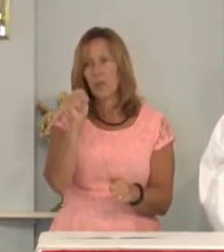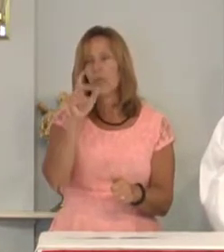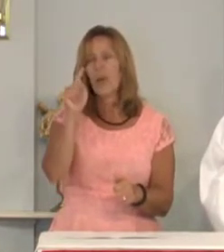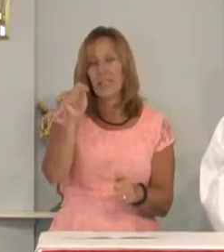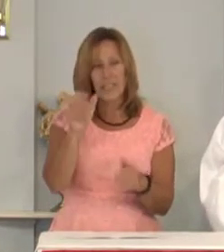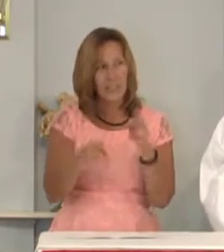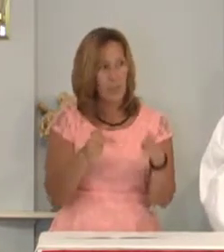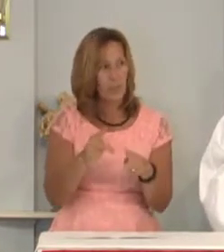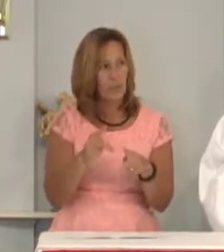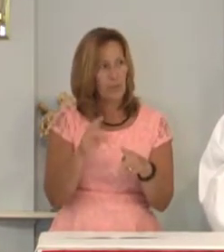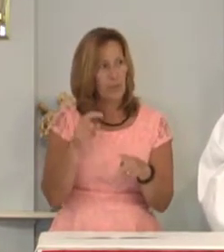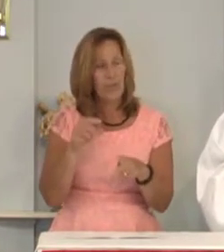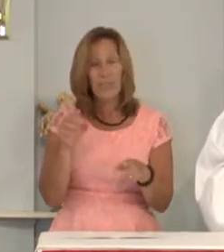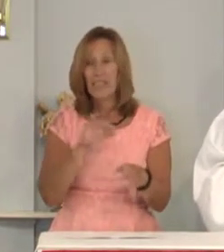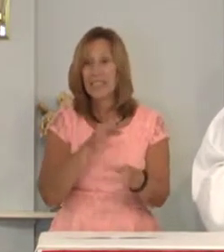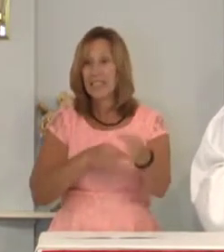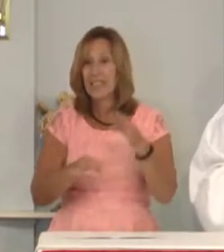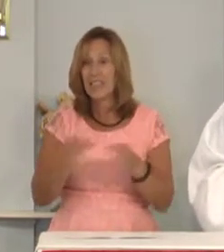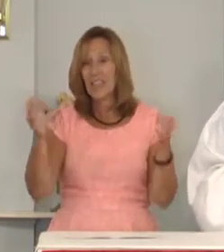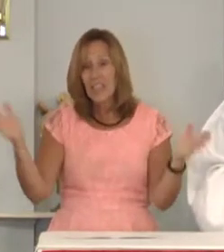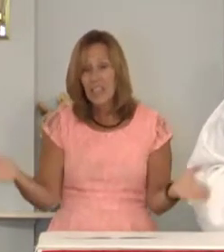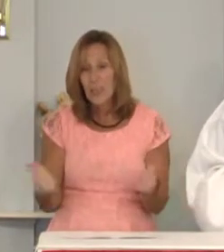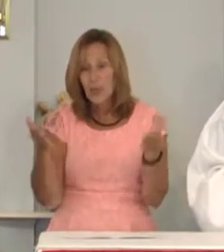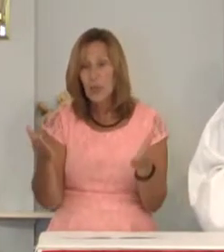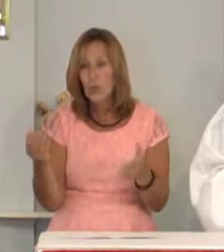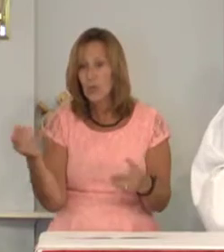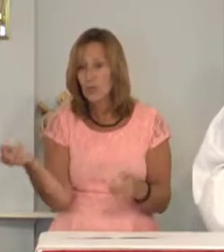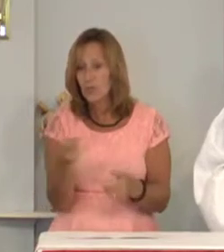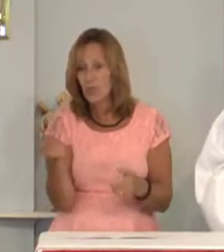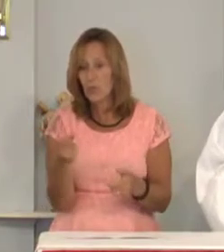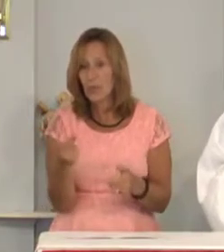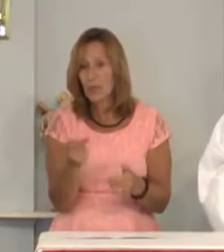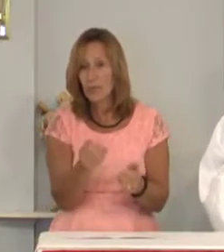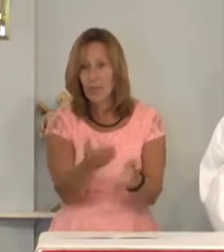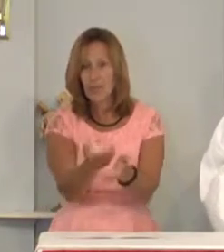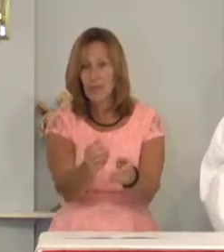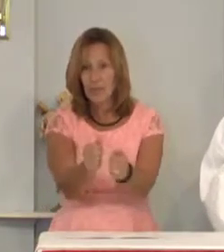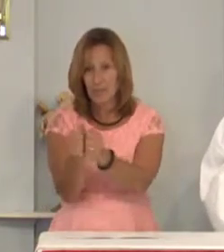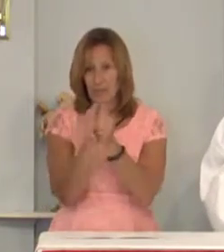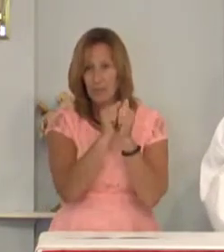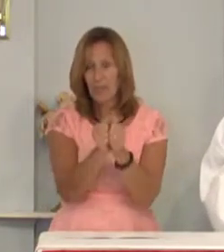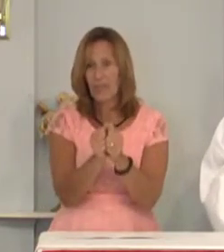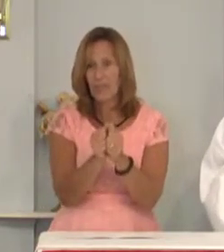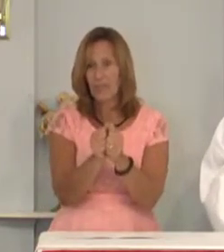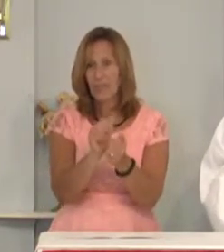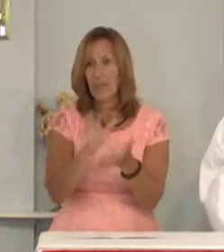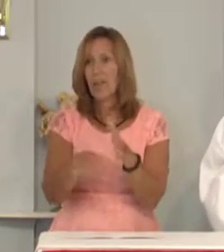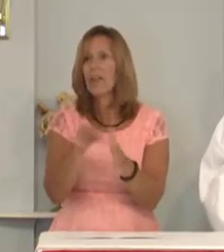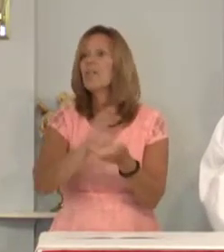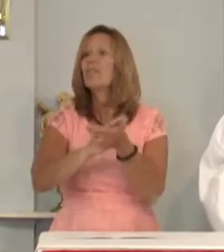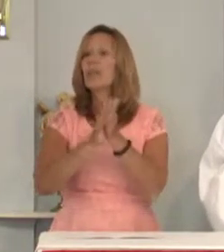he urged the two sides to get together and form a peace